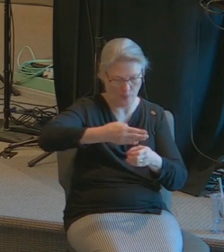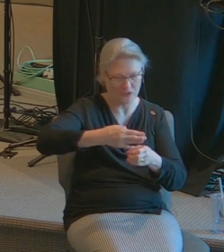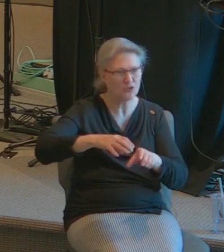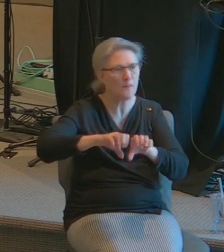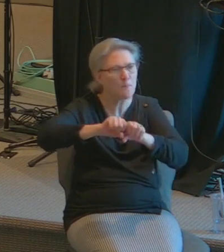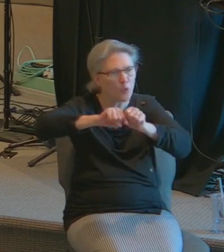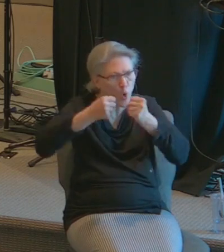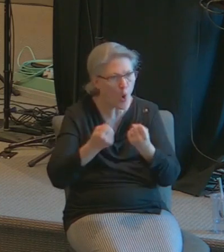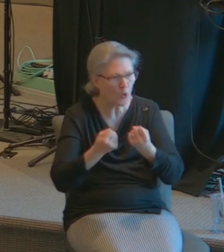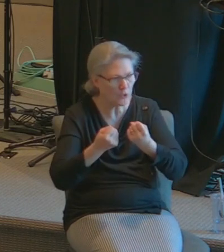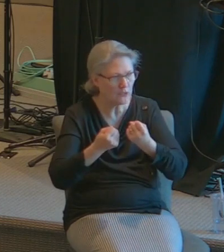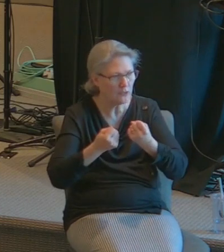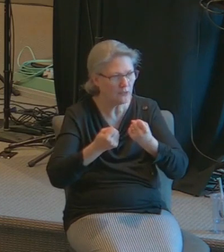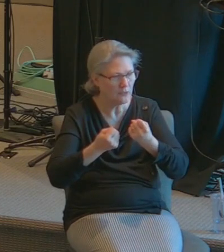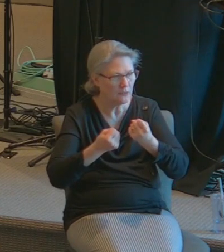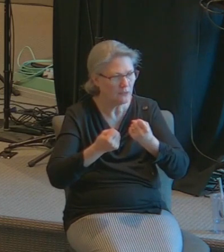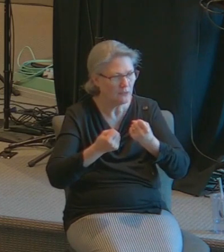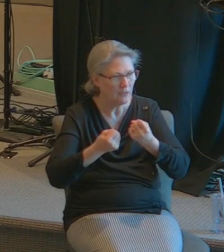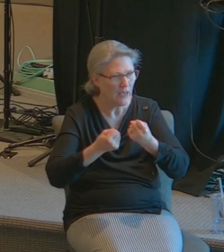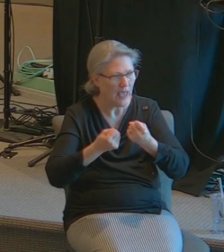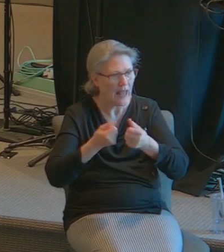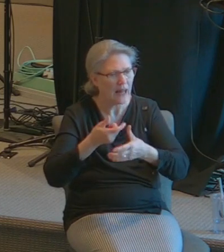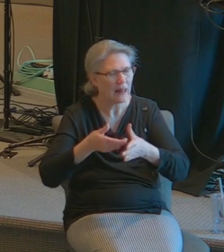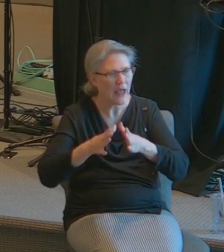the contents flow over him